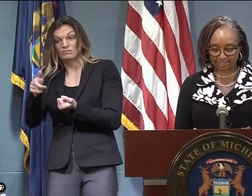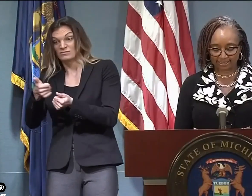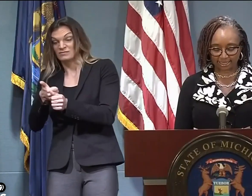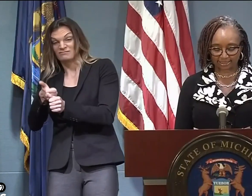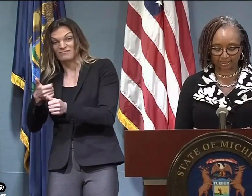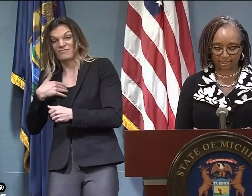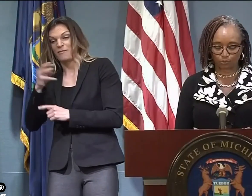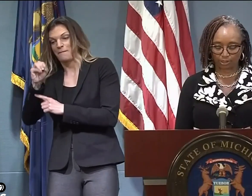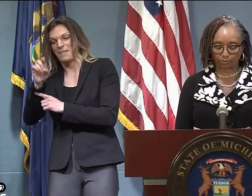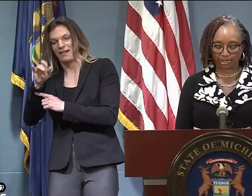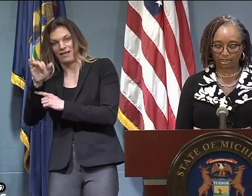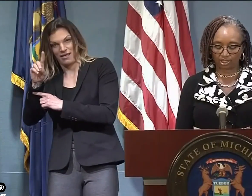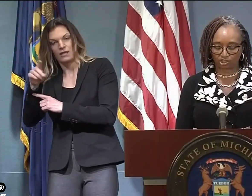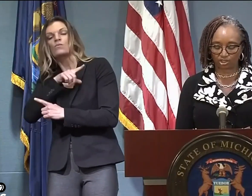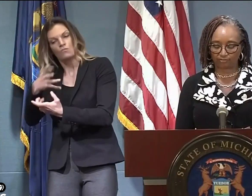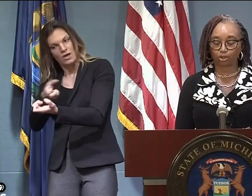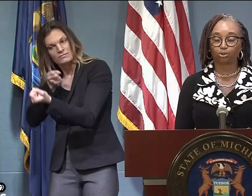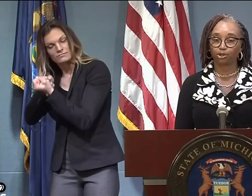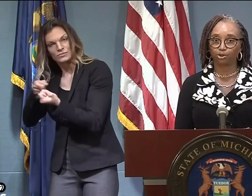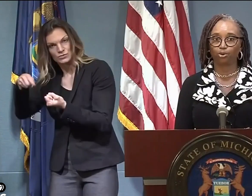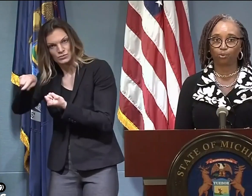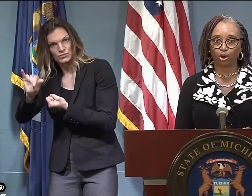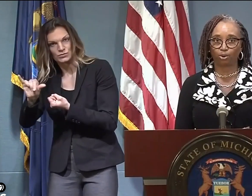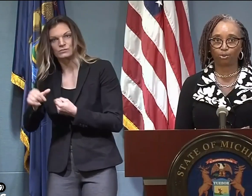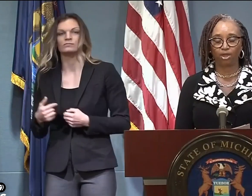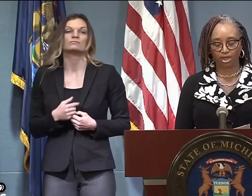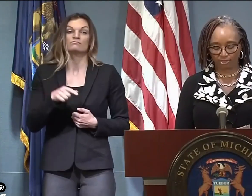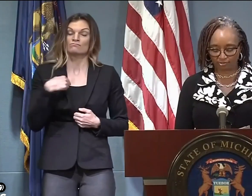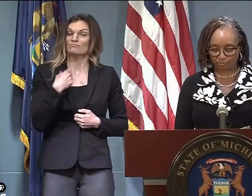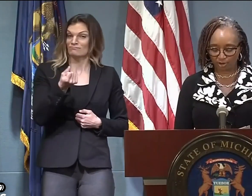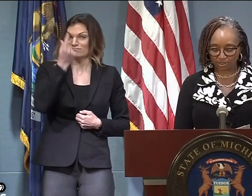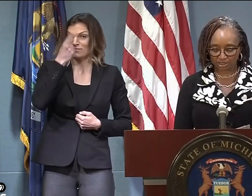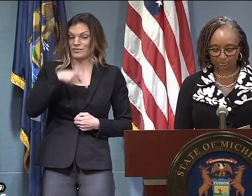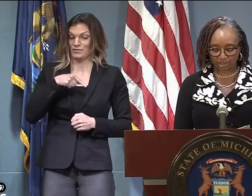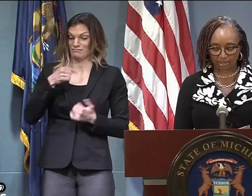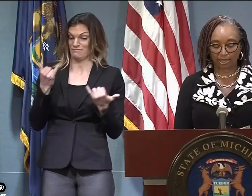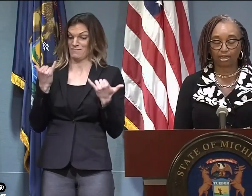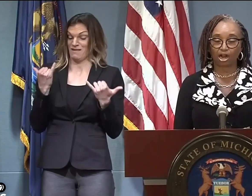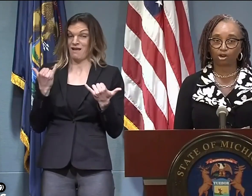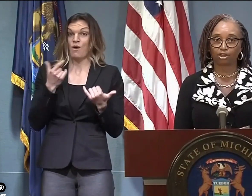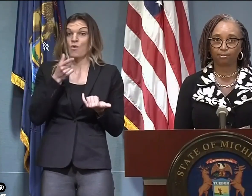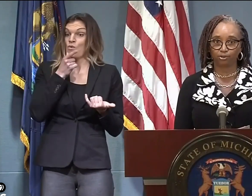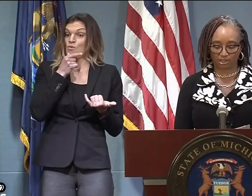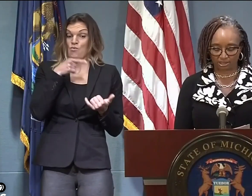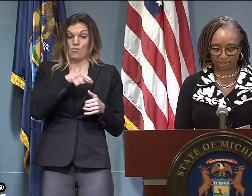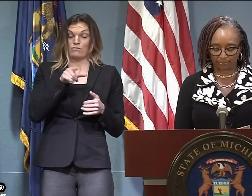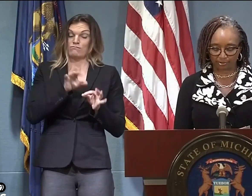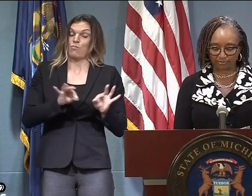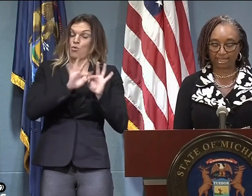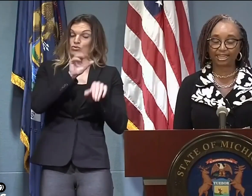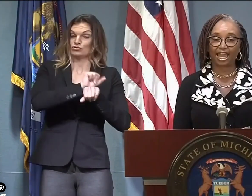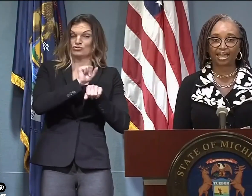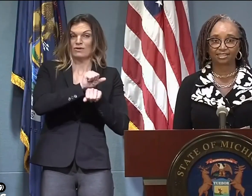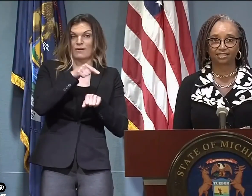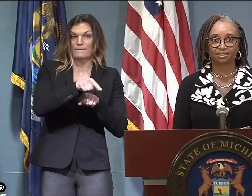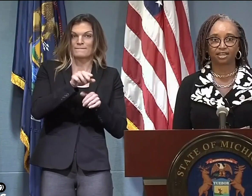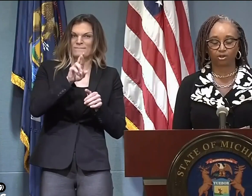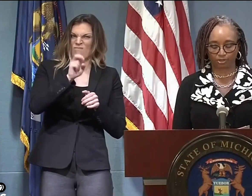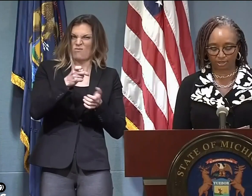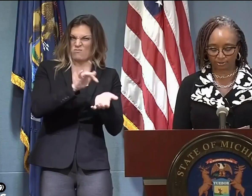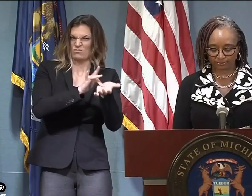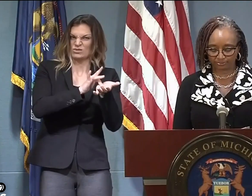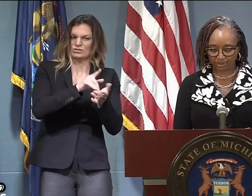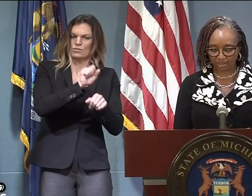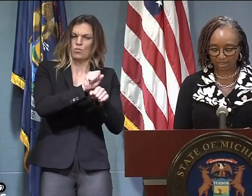pharmacists to conduct COVID-19 tests in recognition of the critical role that pharmacists play in our